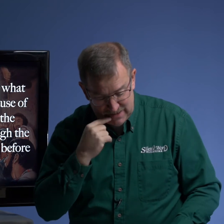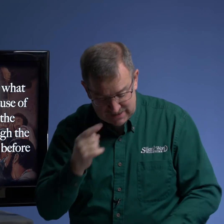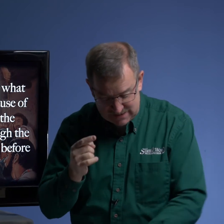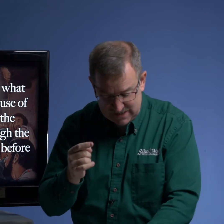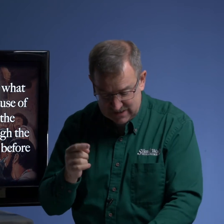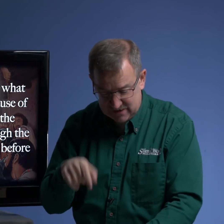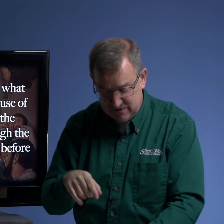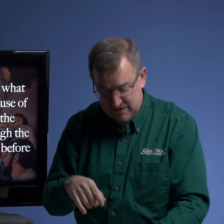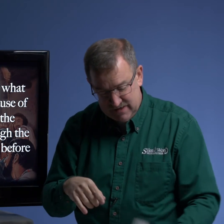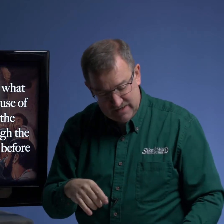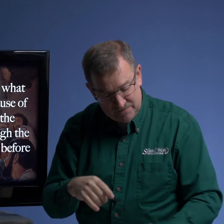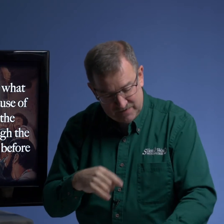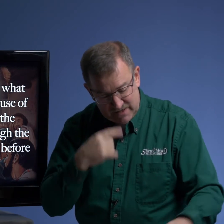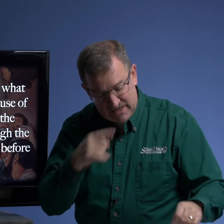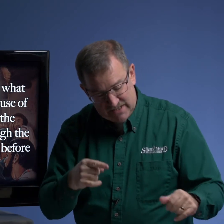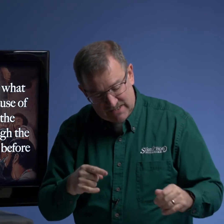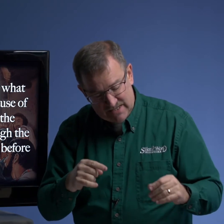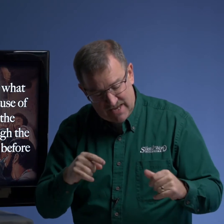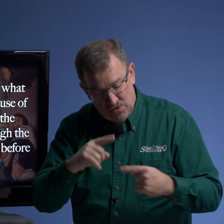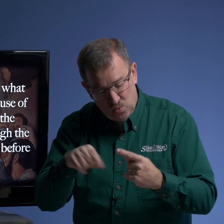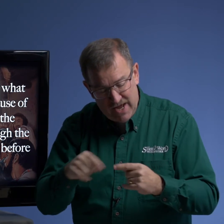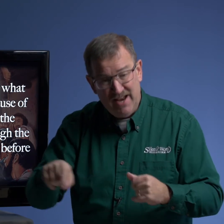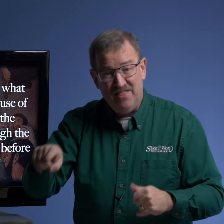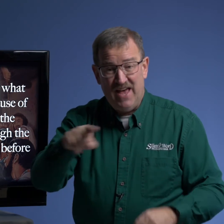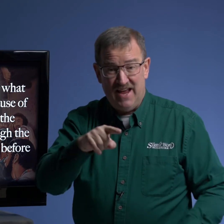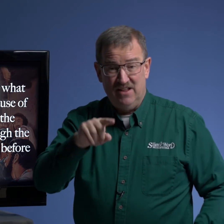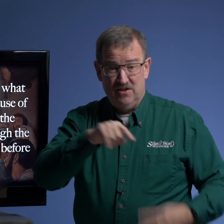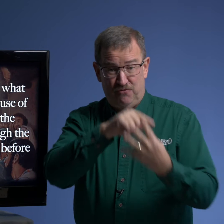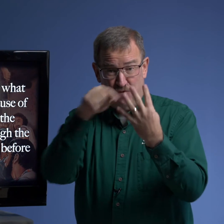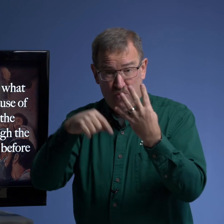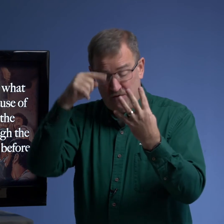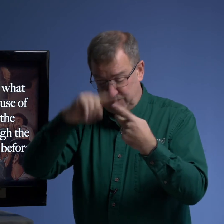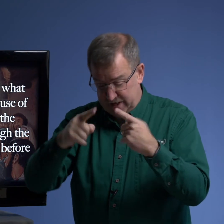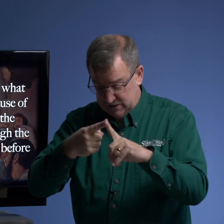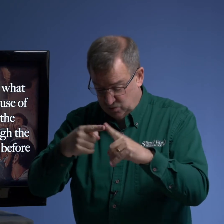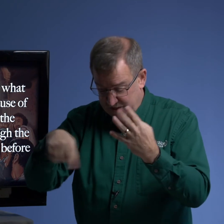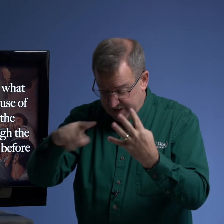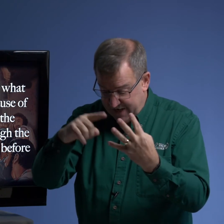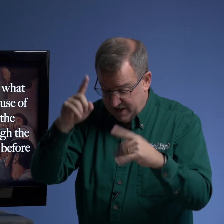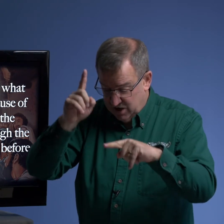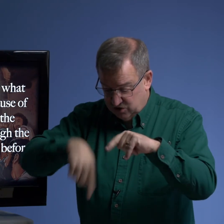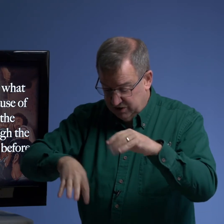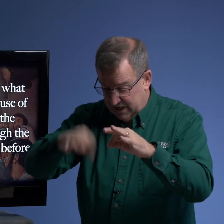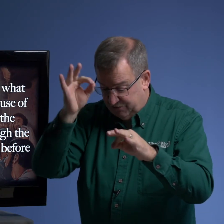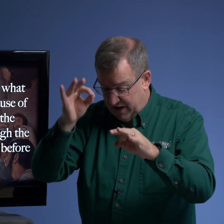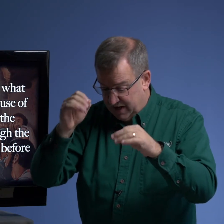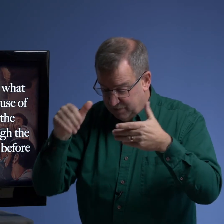it says here it says and when they the four friends when they could not find by